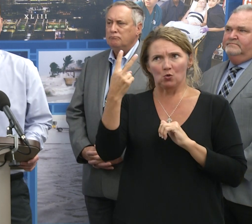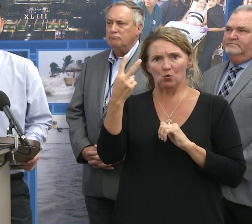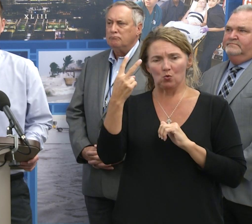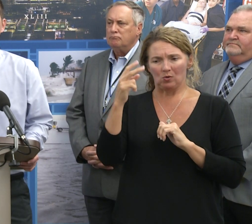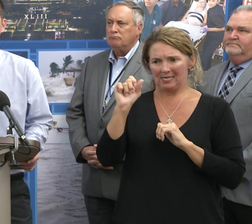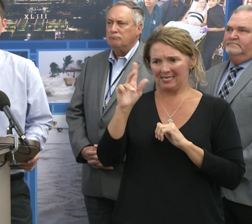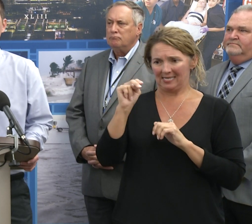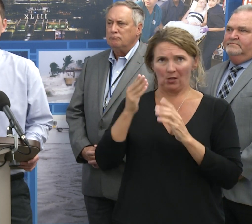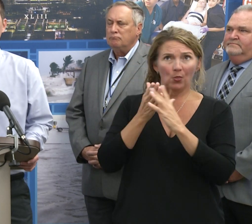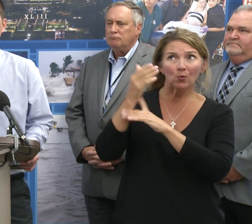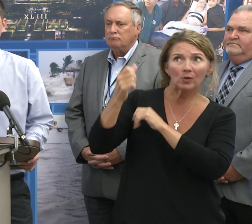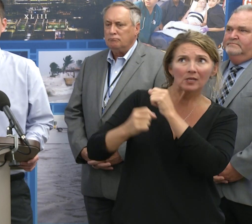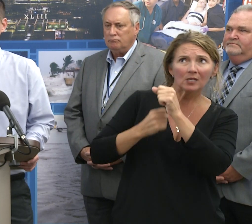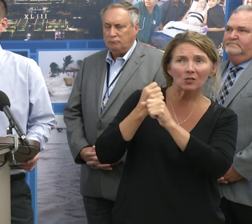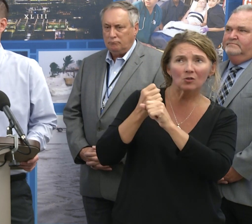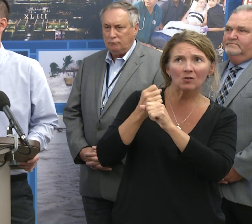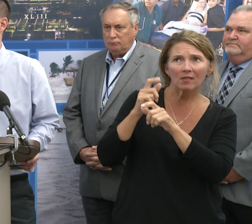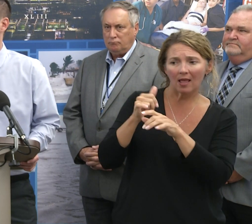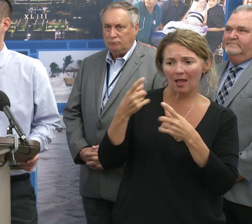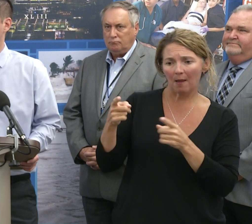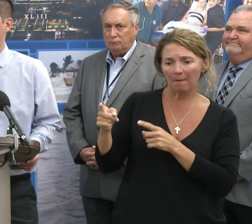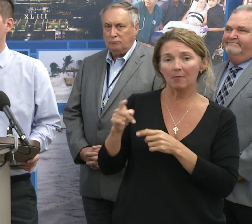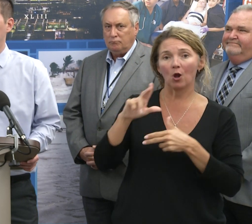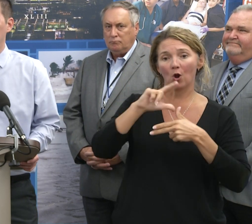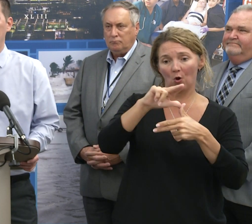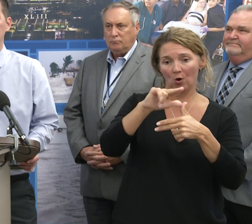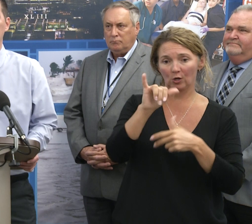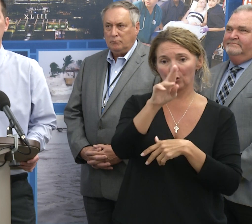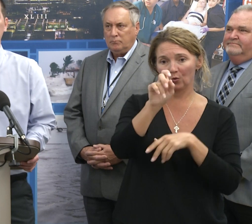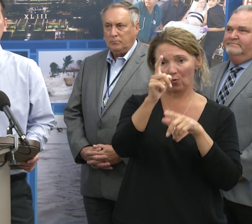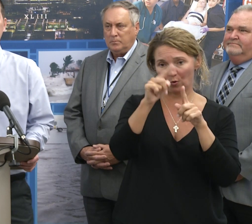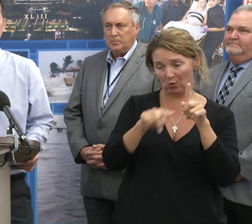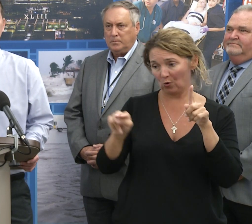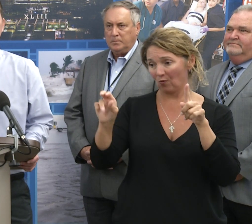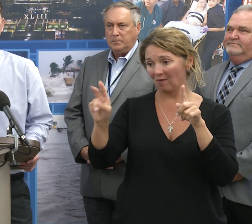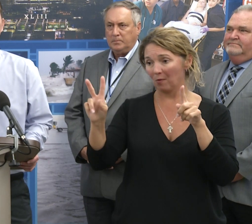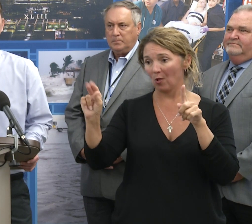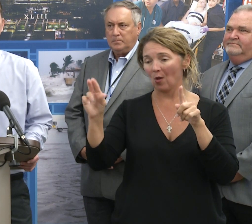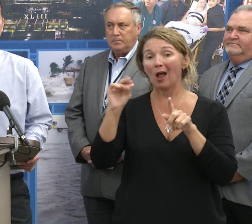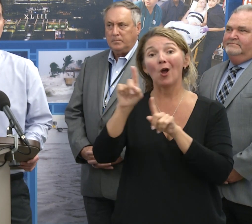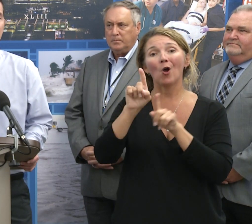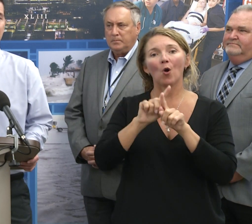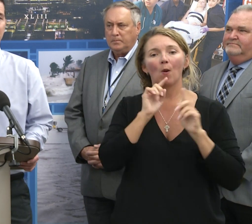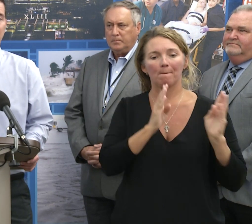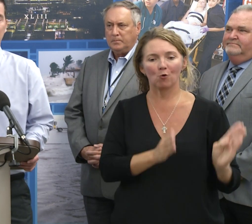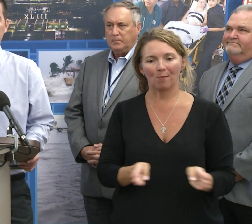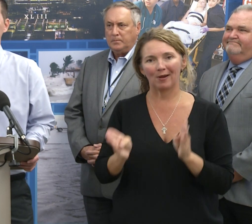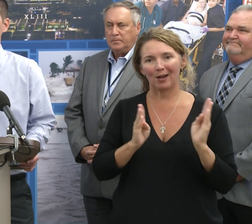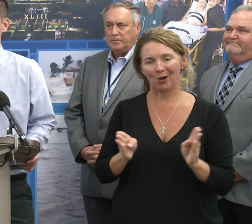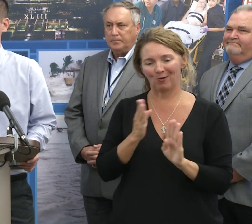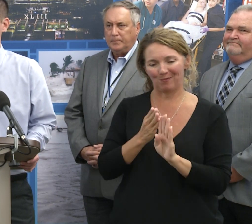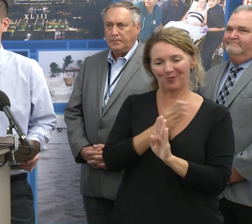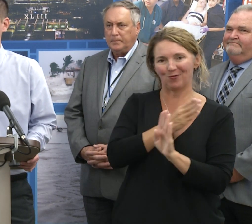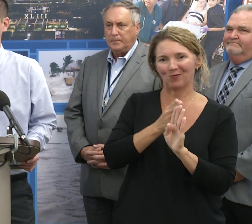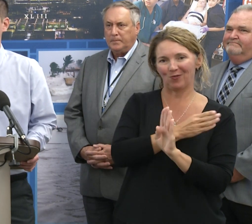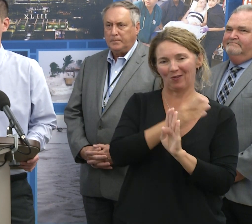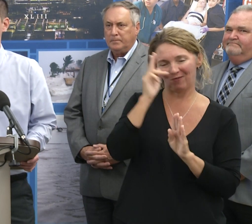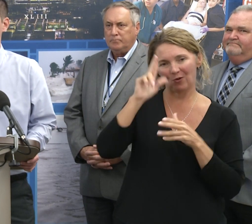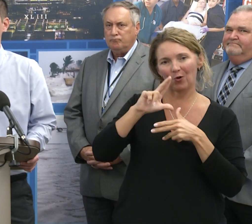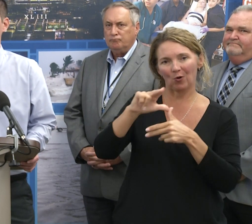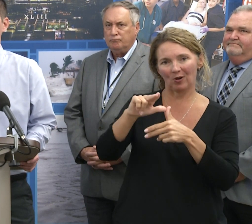seasons throughout any given year. And that's the hurricane season from June 1 and November 30, and also preparing for hurricane season